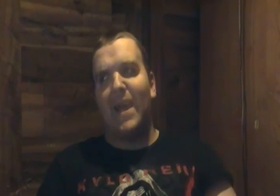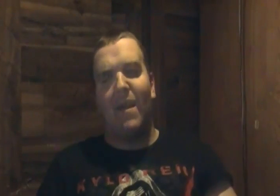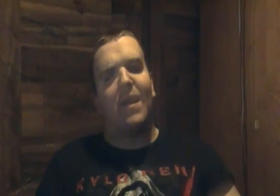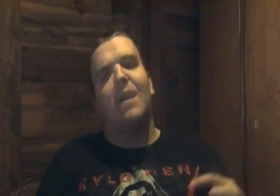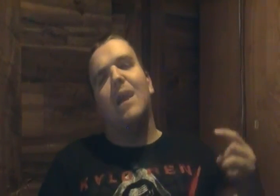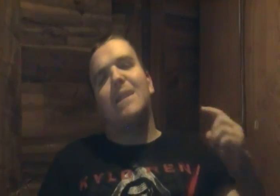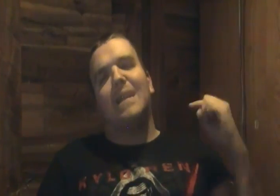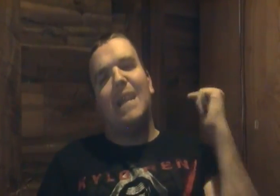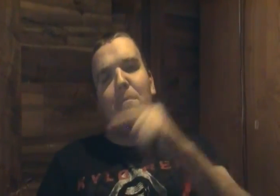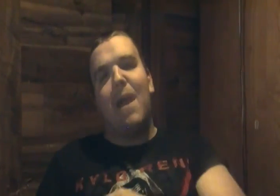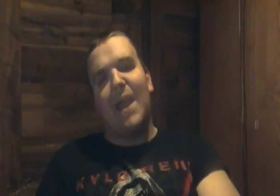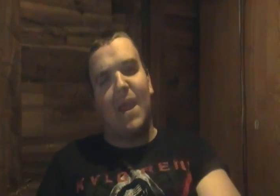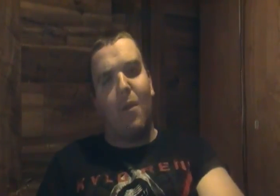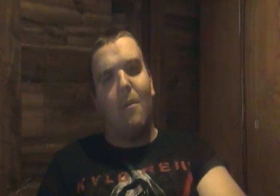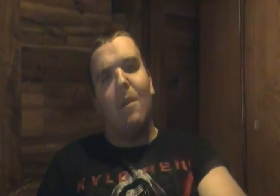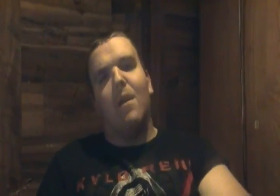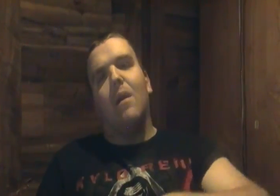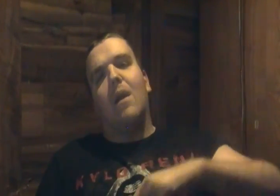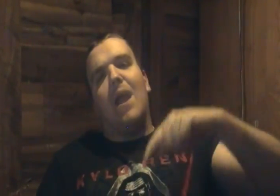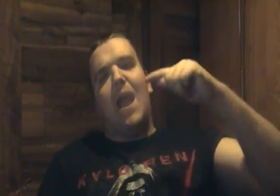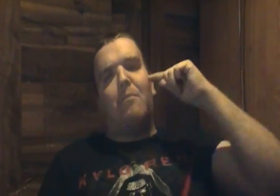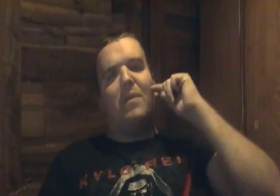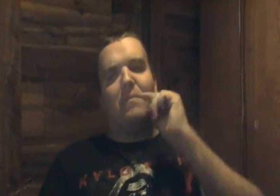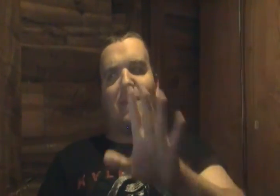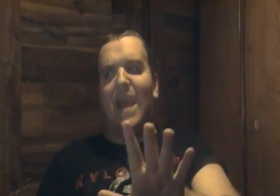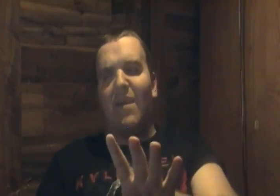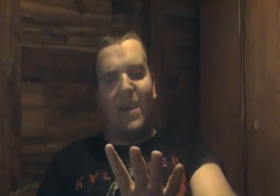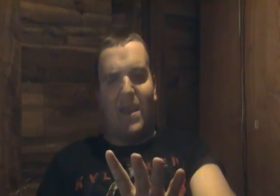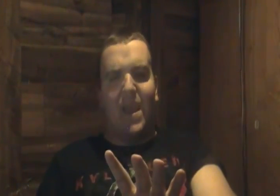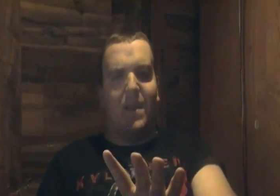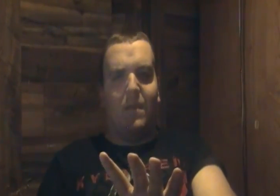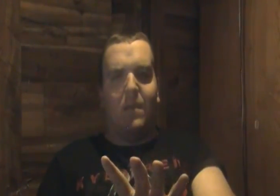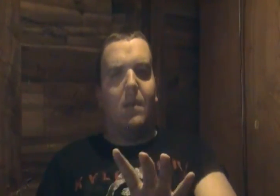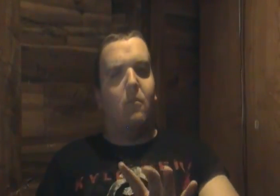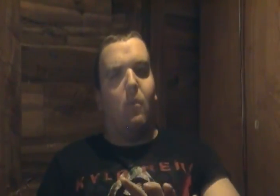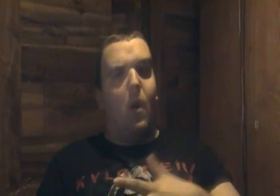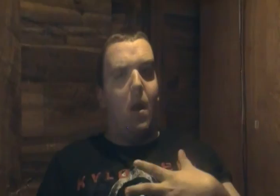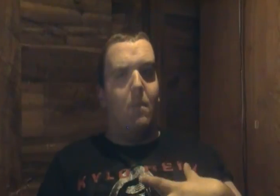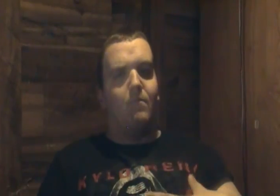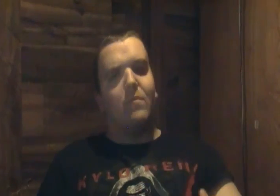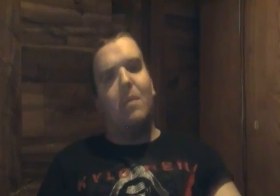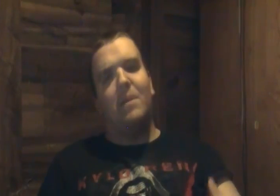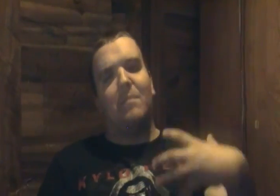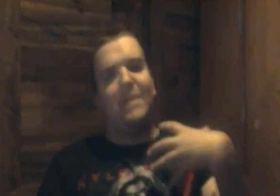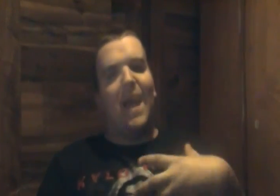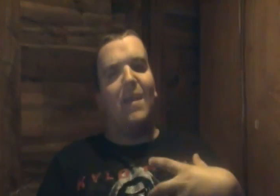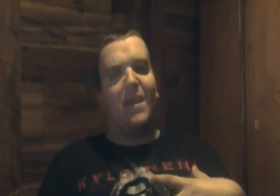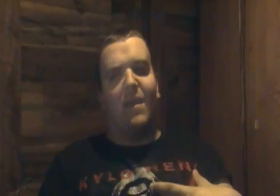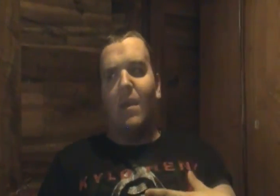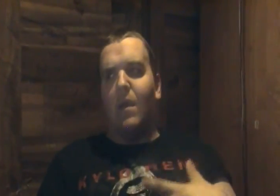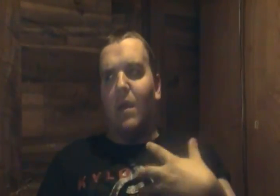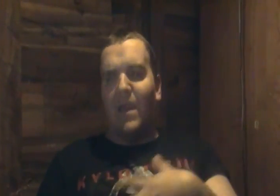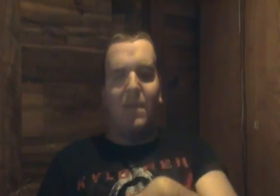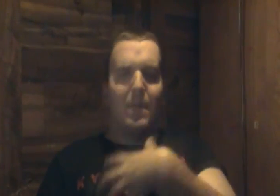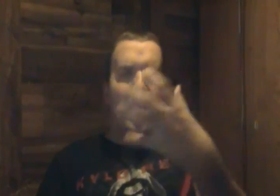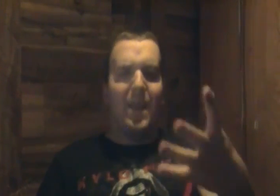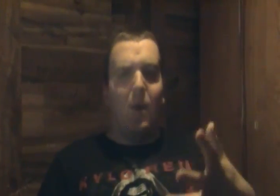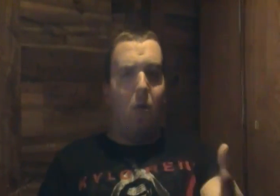medallion to get back here and put the medallion in um put the medallion give the medallion to